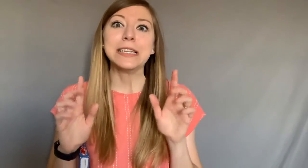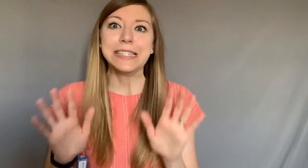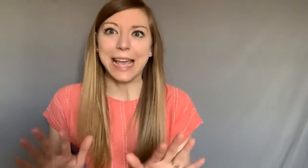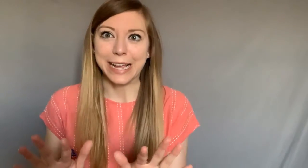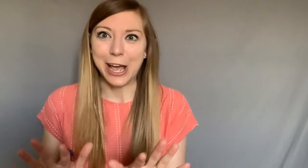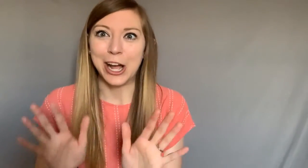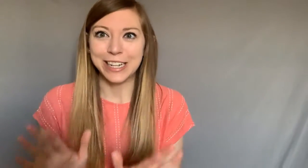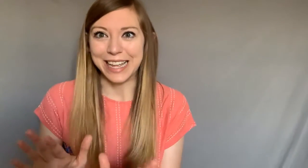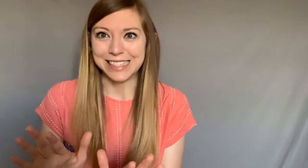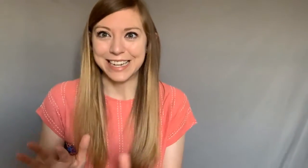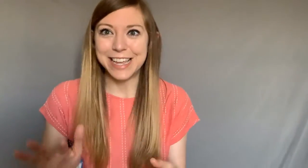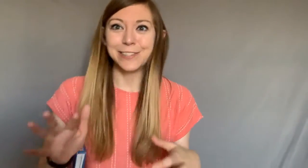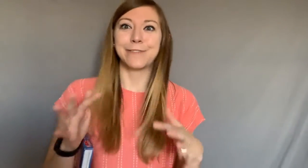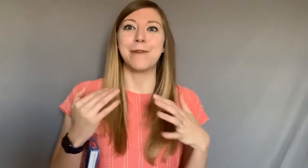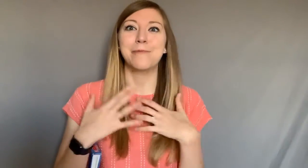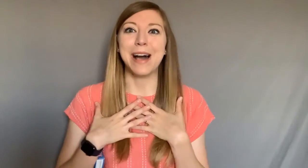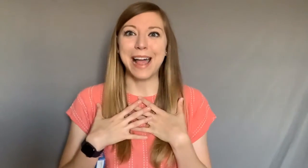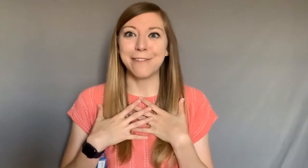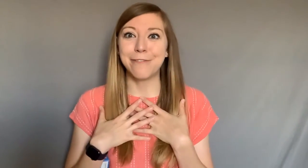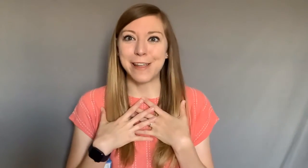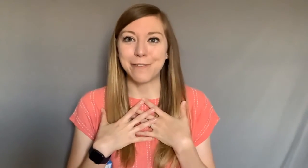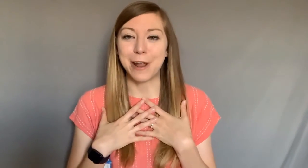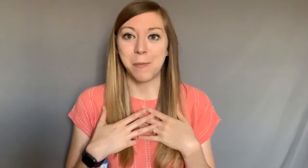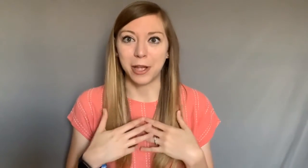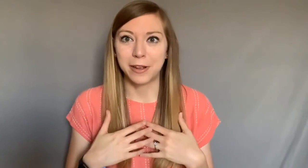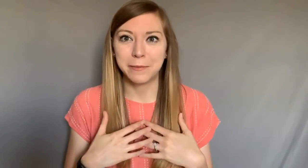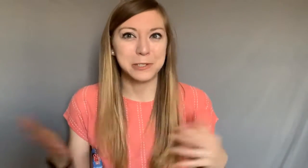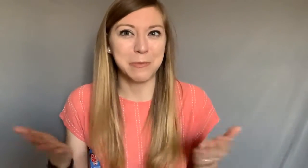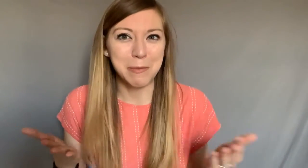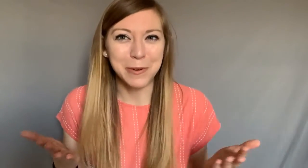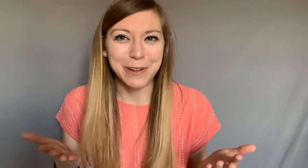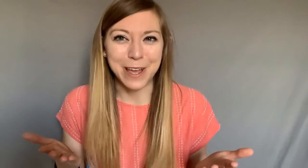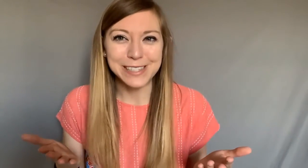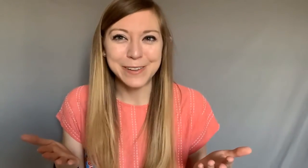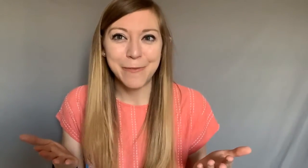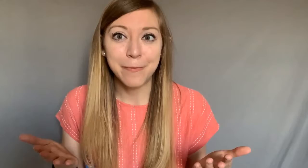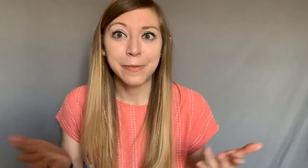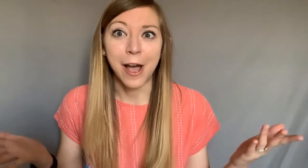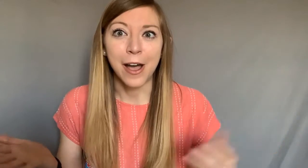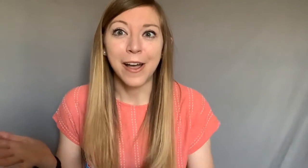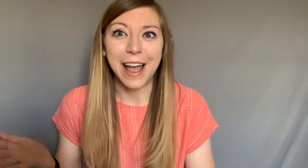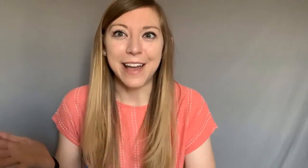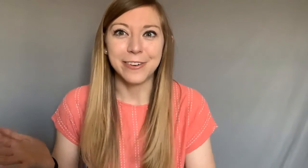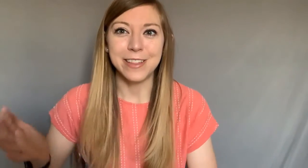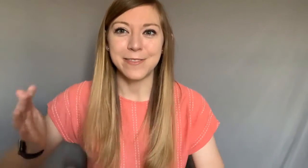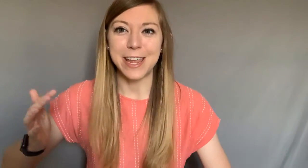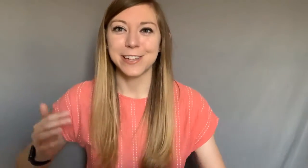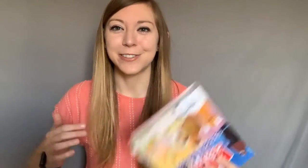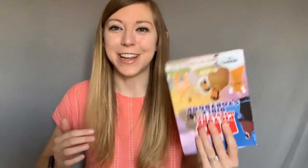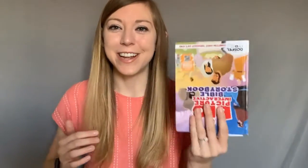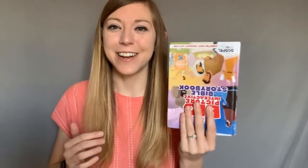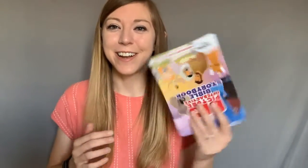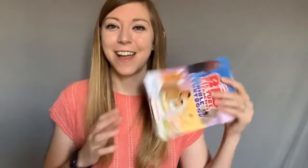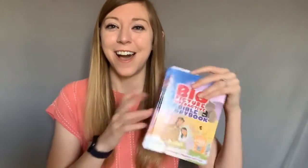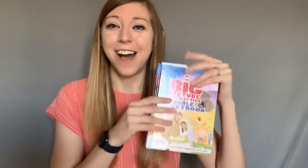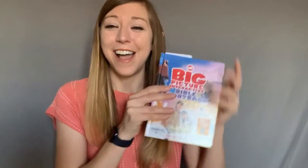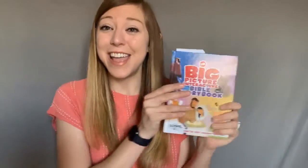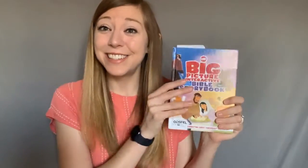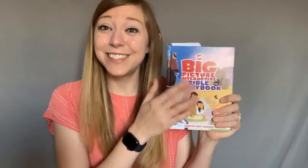today our lesson is from my favorite book do you remember what it was I have it with me it's right here it's